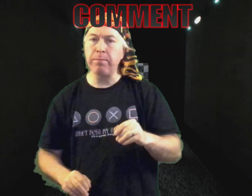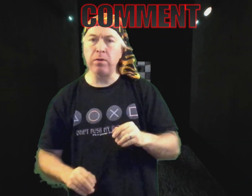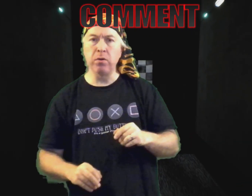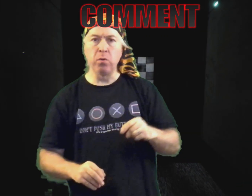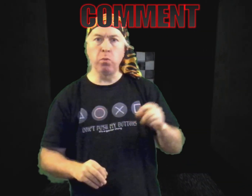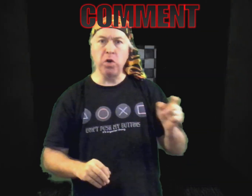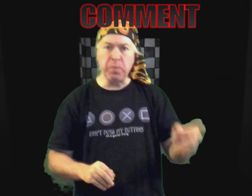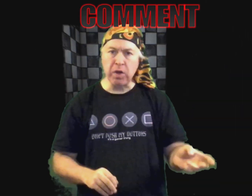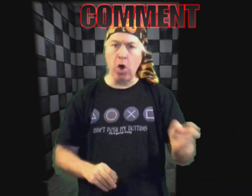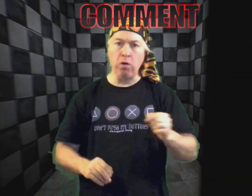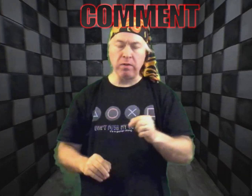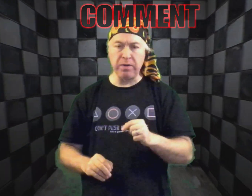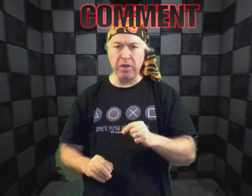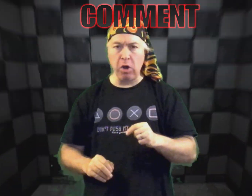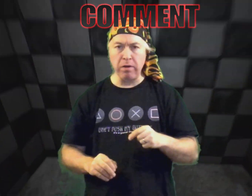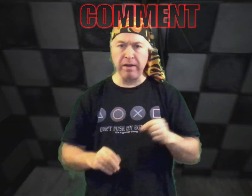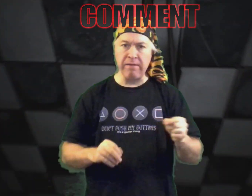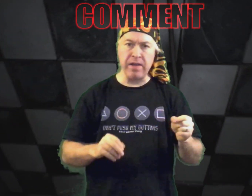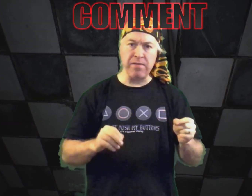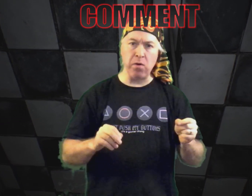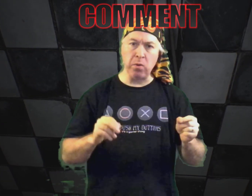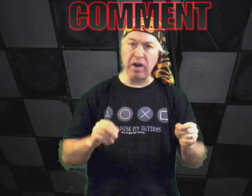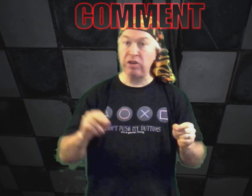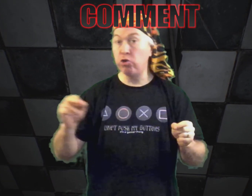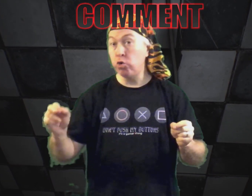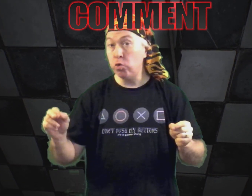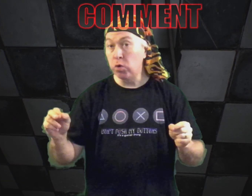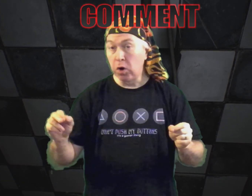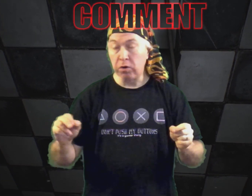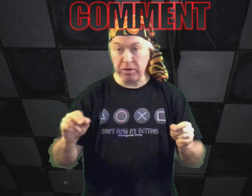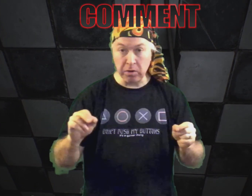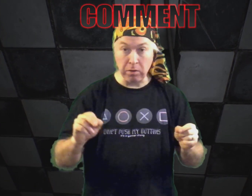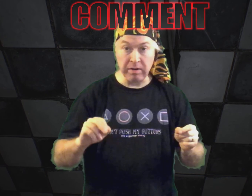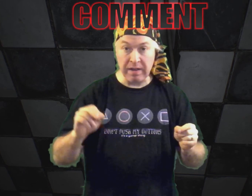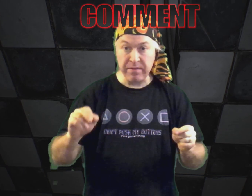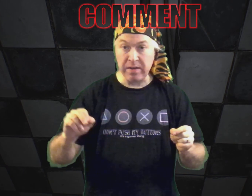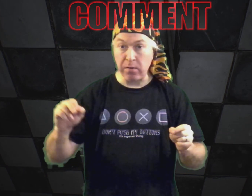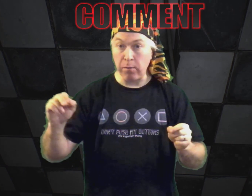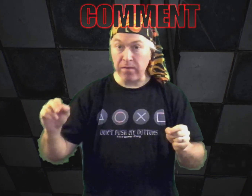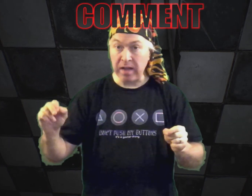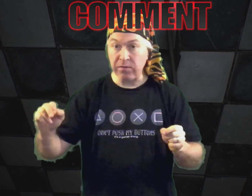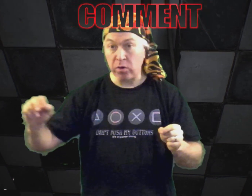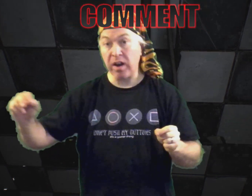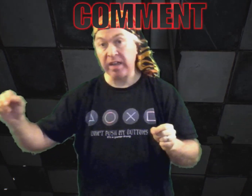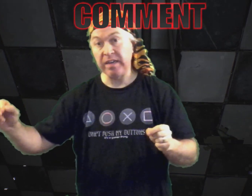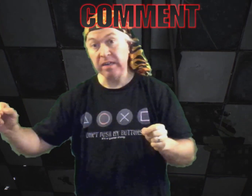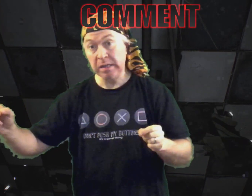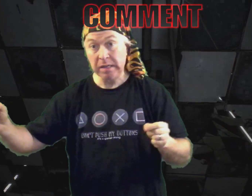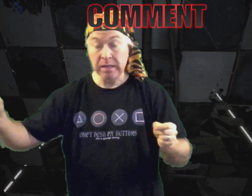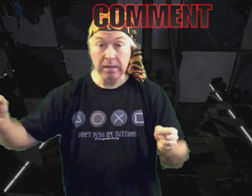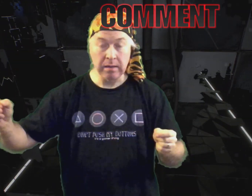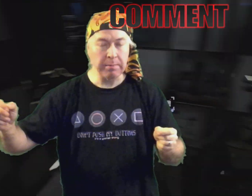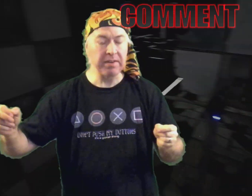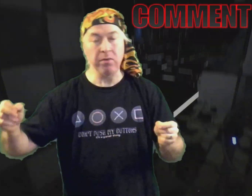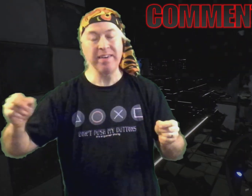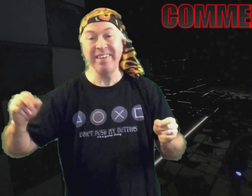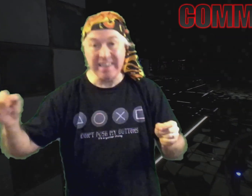about what do we call it, would you call it Grand Theft Auto Online 2 or do you call it Grand Theft Auto 5 Online? I mean sorry 6,